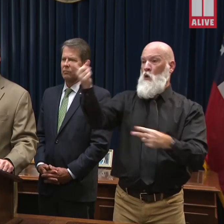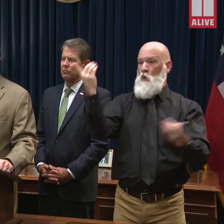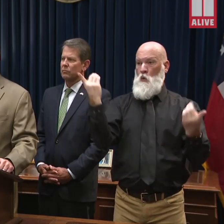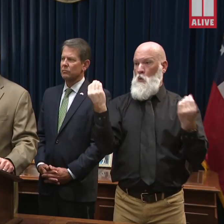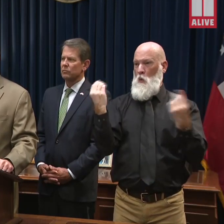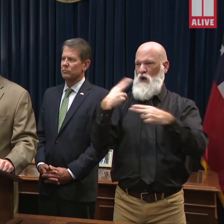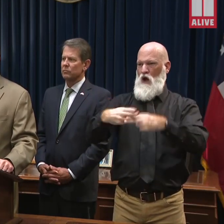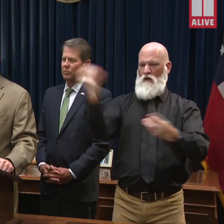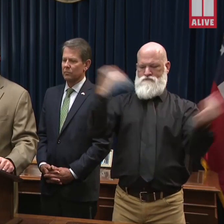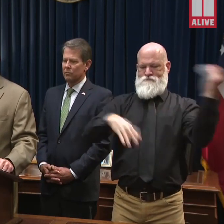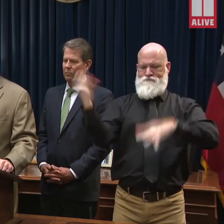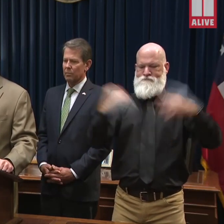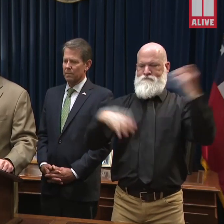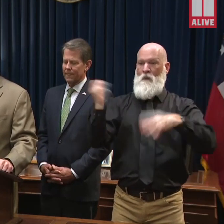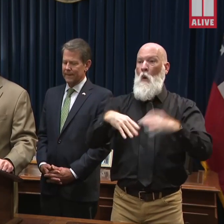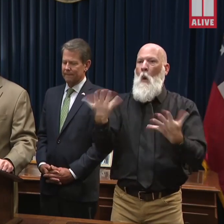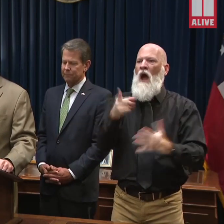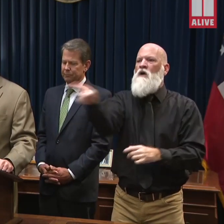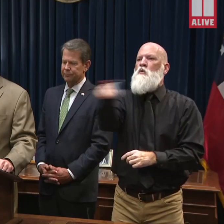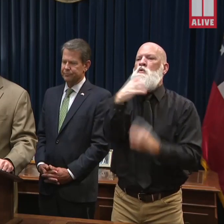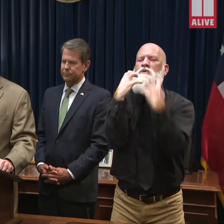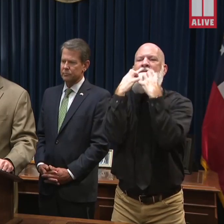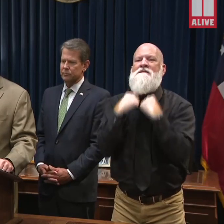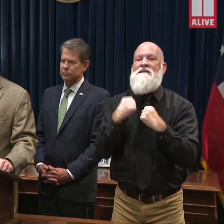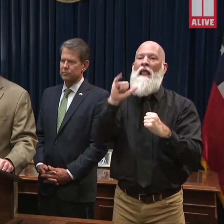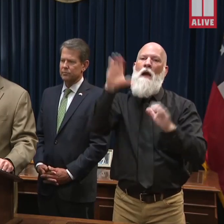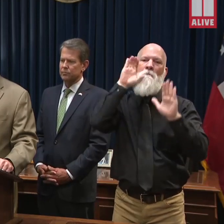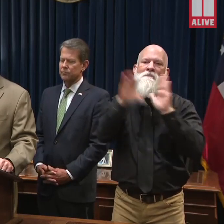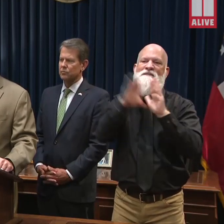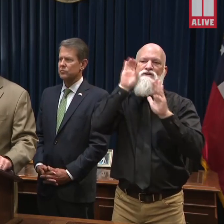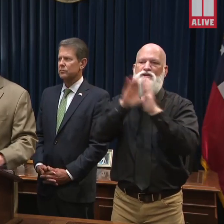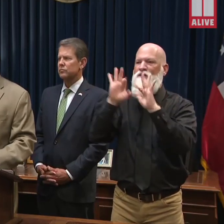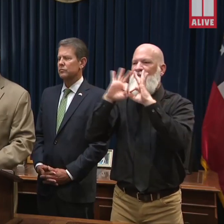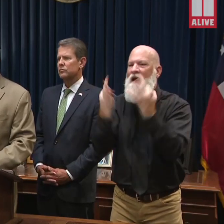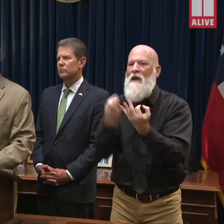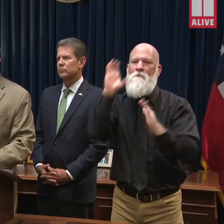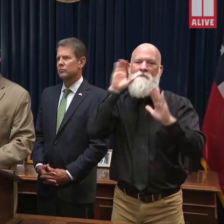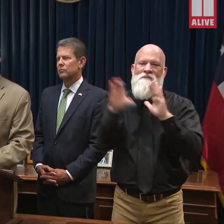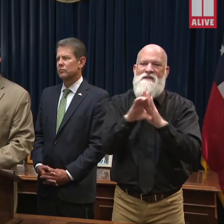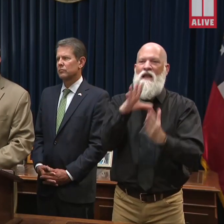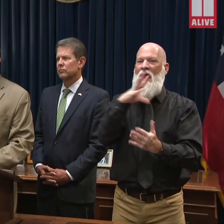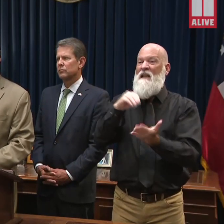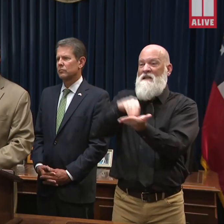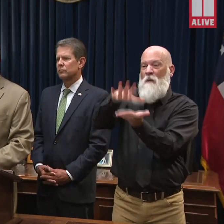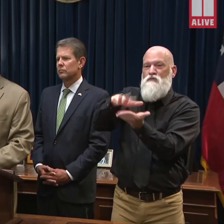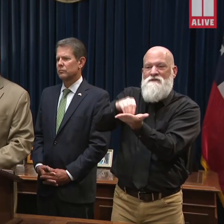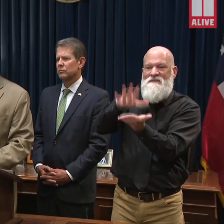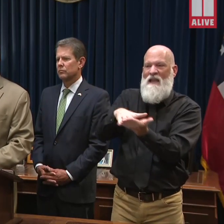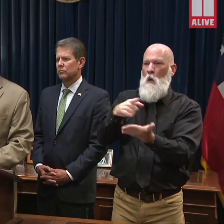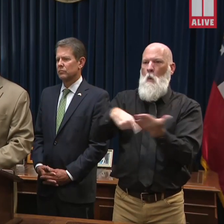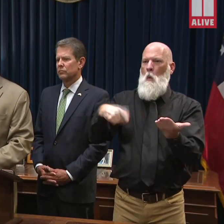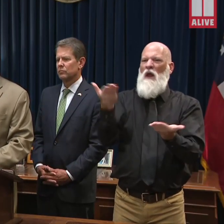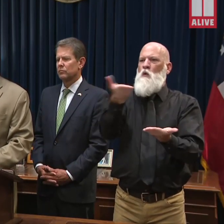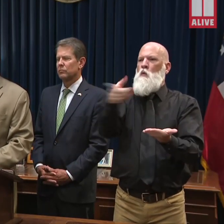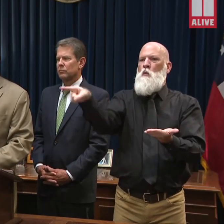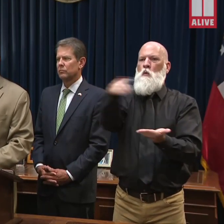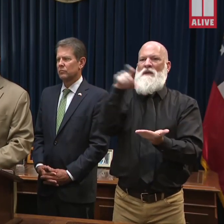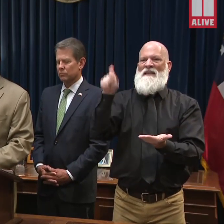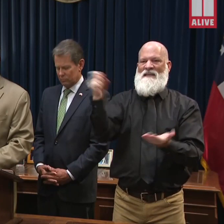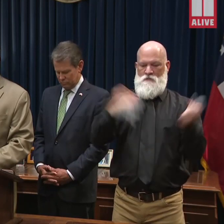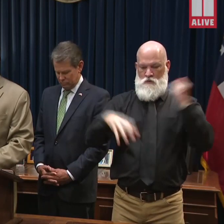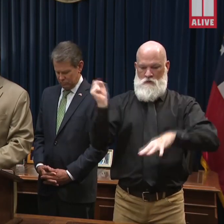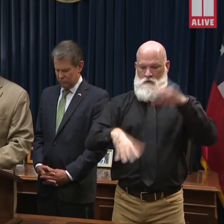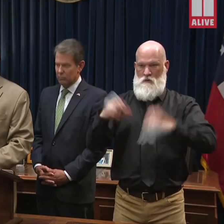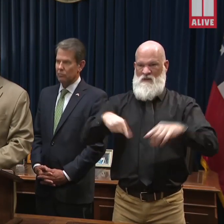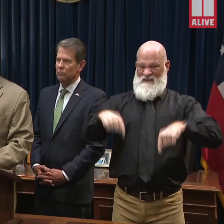is made to evacuate, then you can secure those items very quickly. And obviously, taking prudent measures to start securing your property.